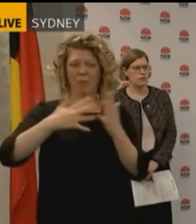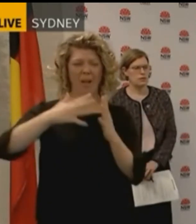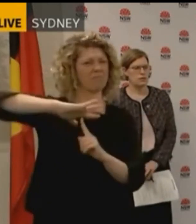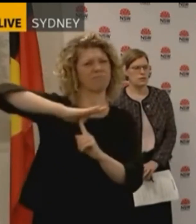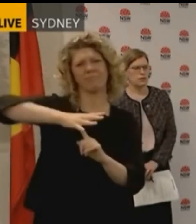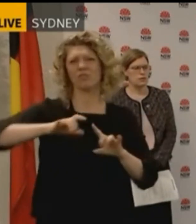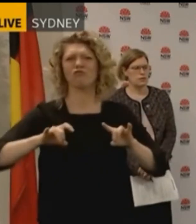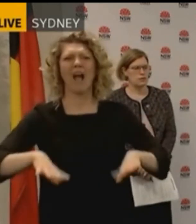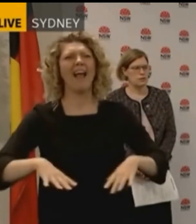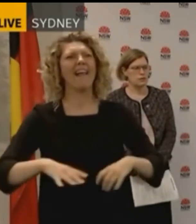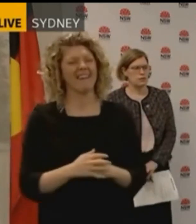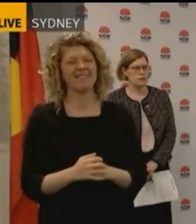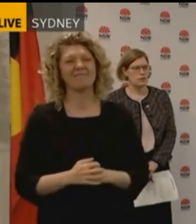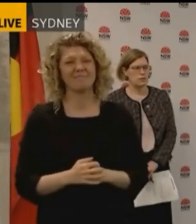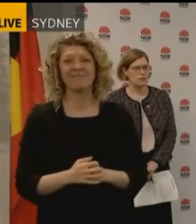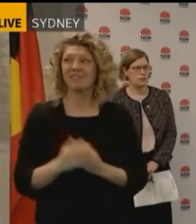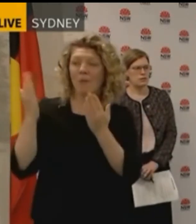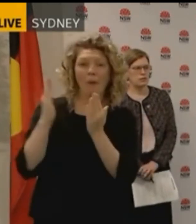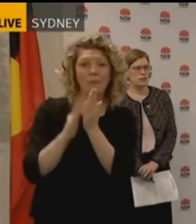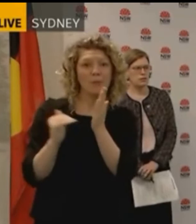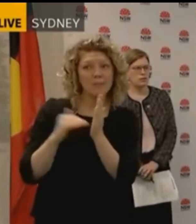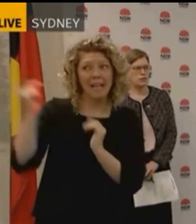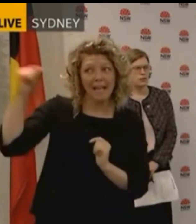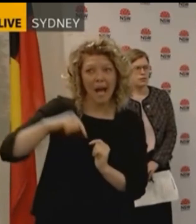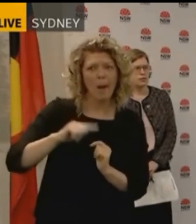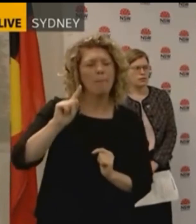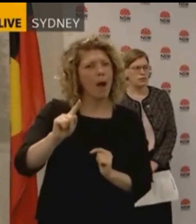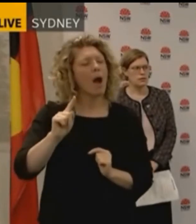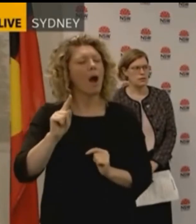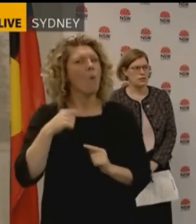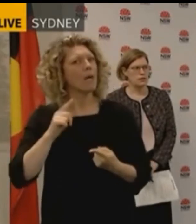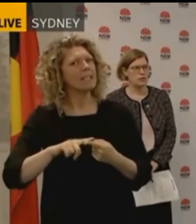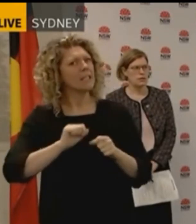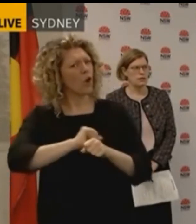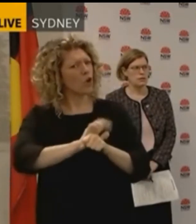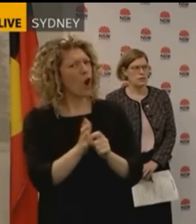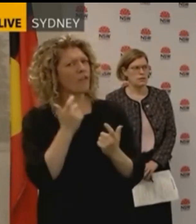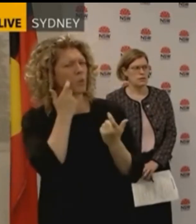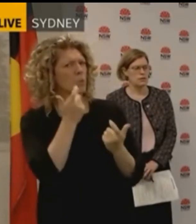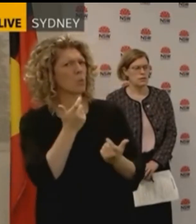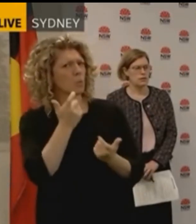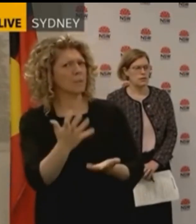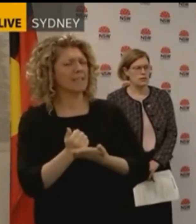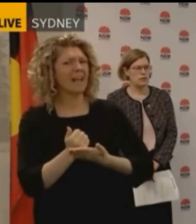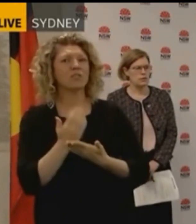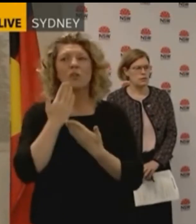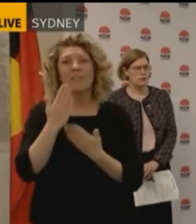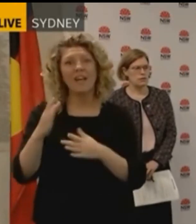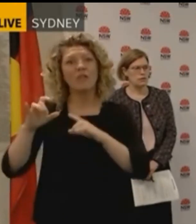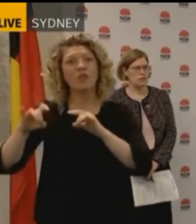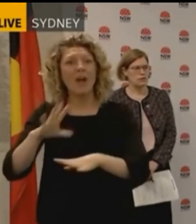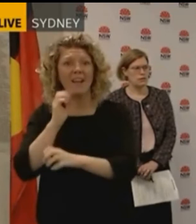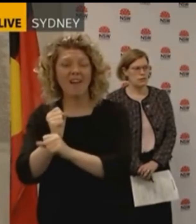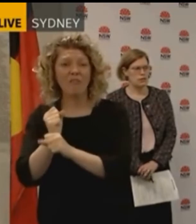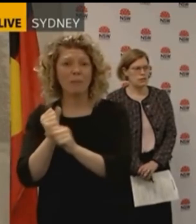our Kiwi friends coming in but we're also doing it in a very COVID safe way. Again thanks to the Commonwealth for the work they've done with